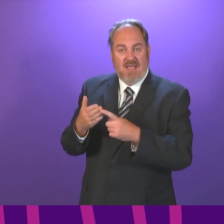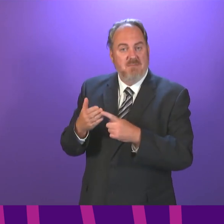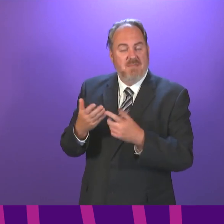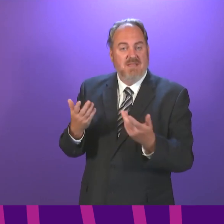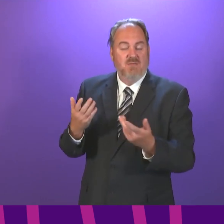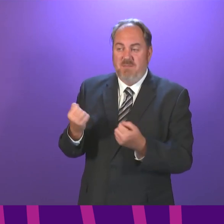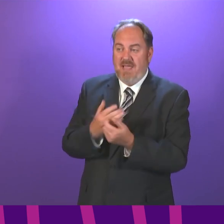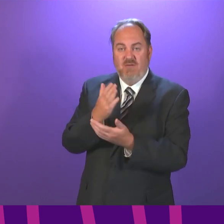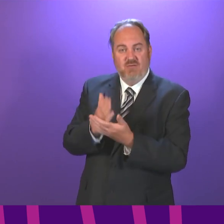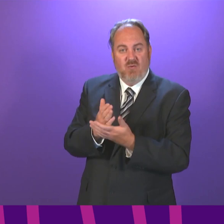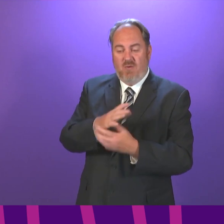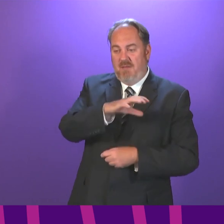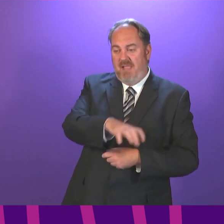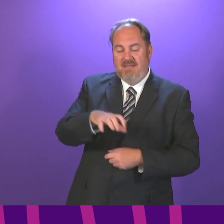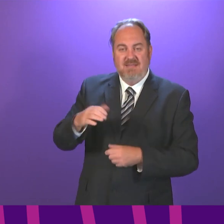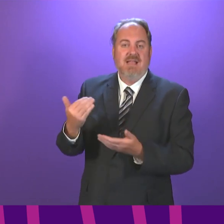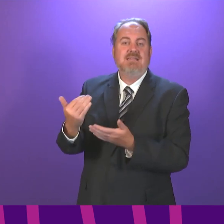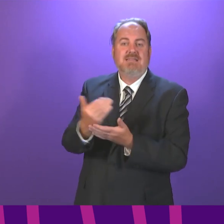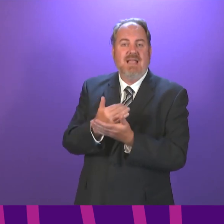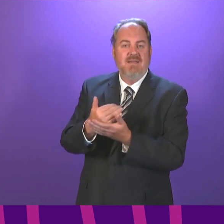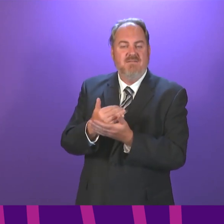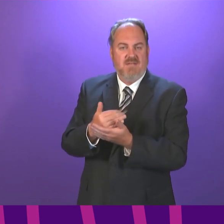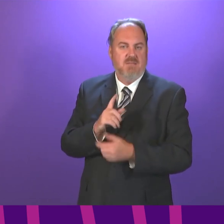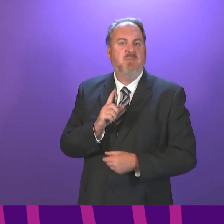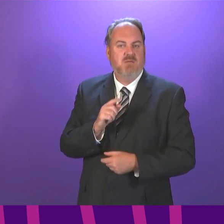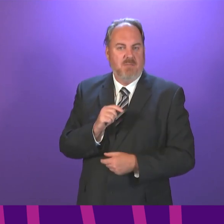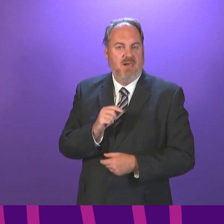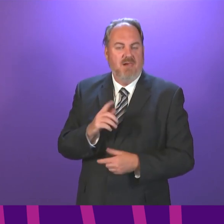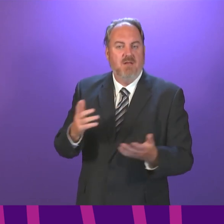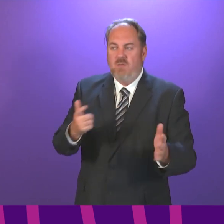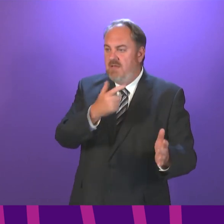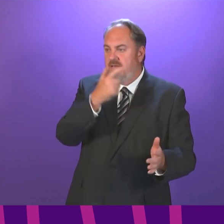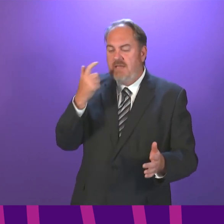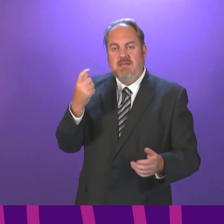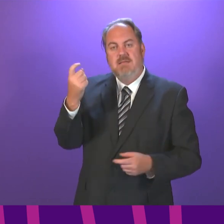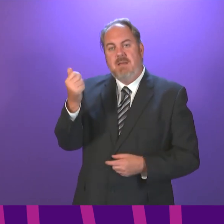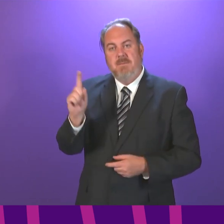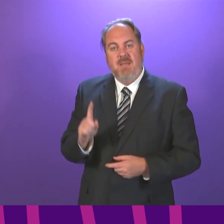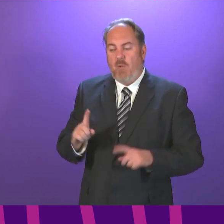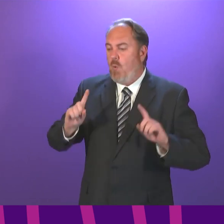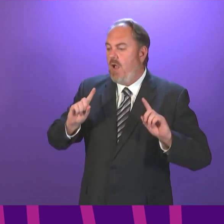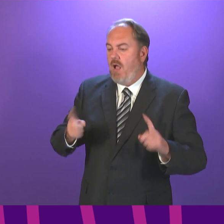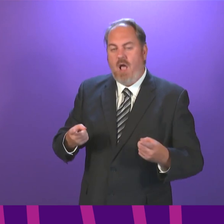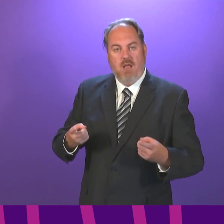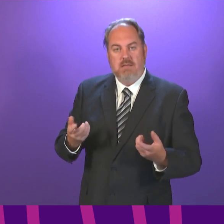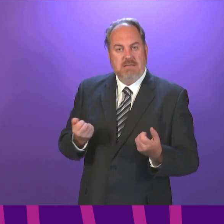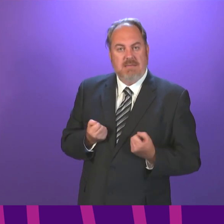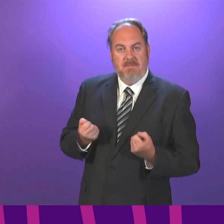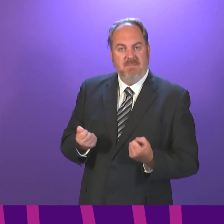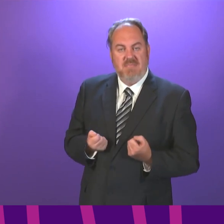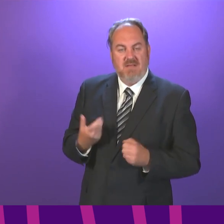otherwise be. There would have to be agreed exemptions in place because there are people, as we know, who cannot get vaccinated.